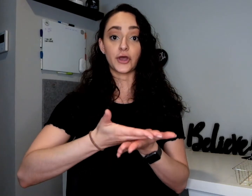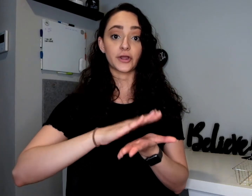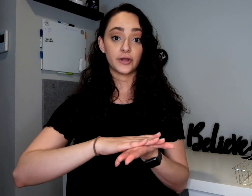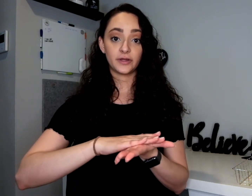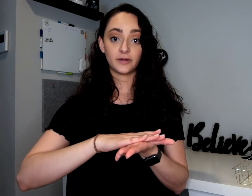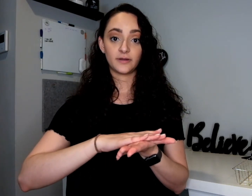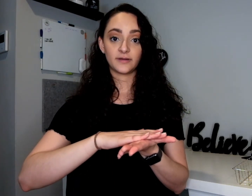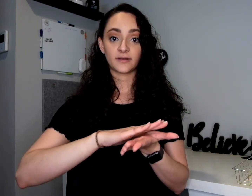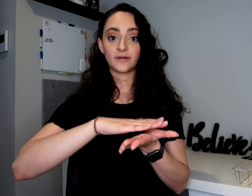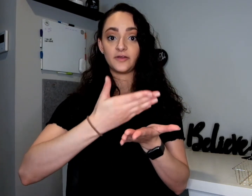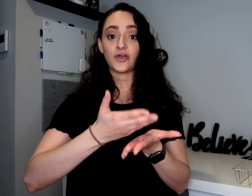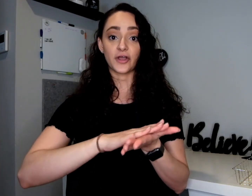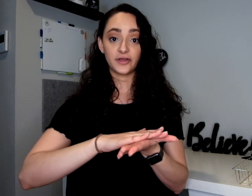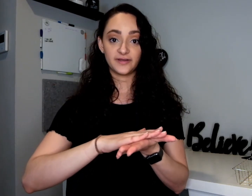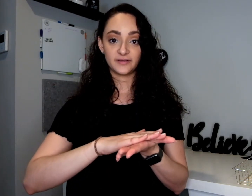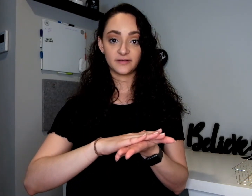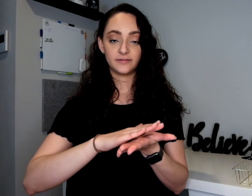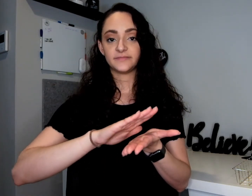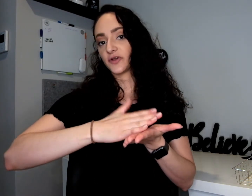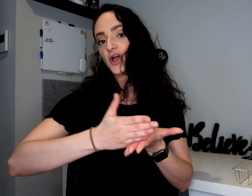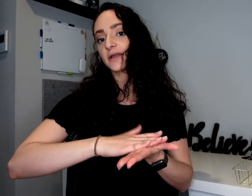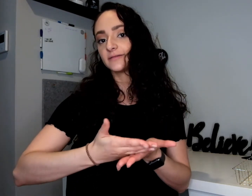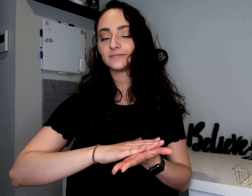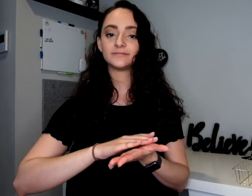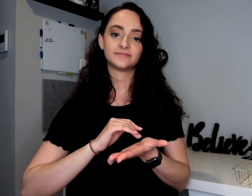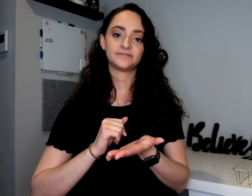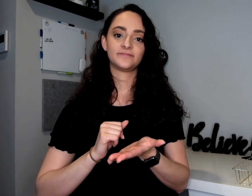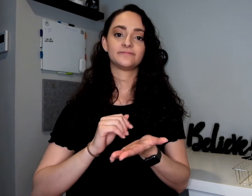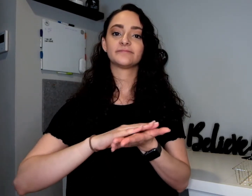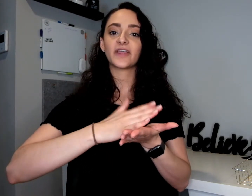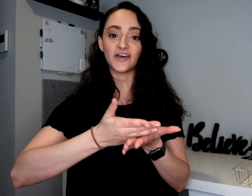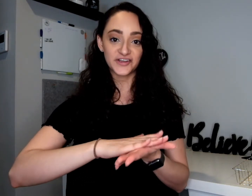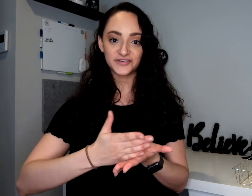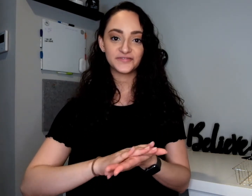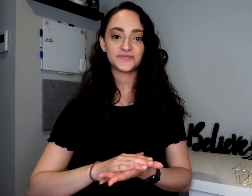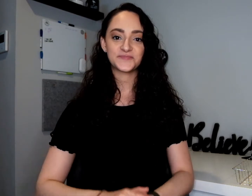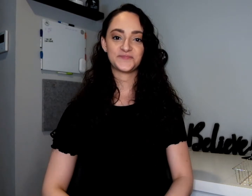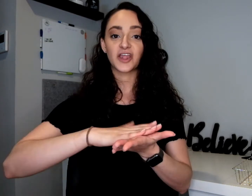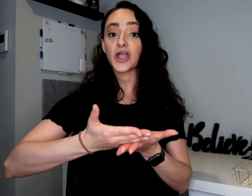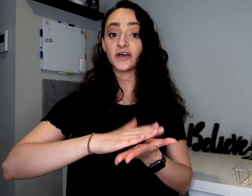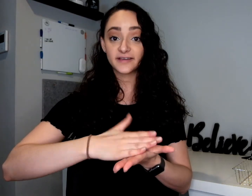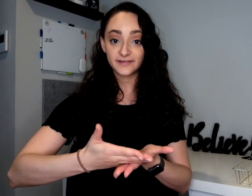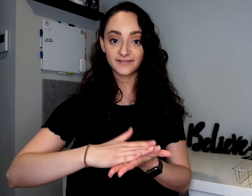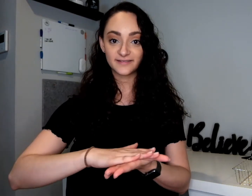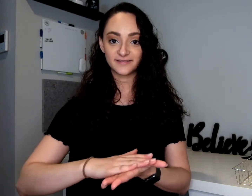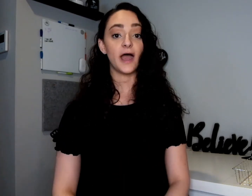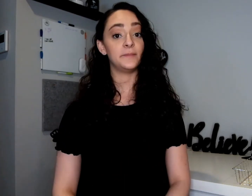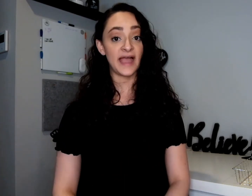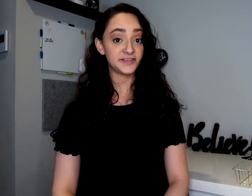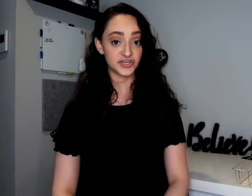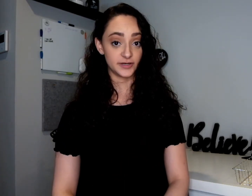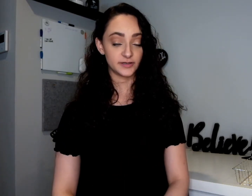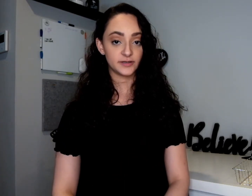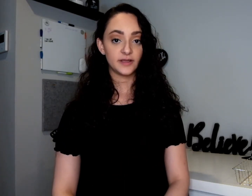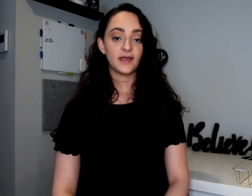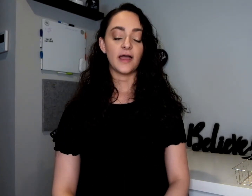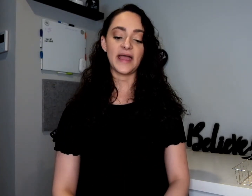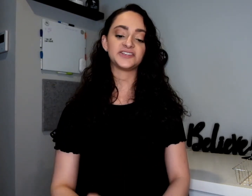Cook. Cook. So cook. Cook. Cook. Imagine. Imagine